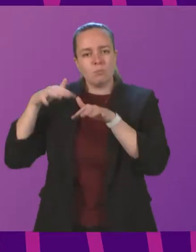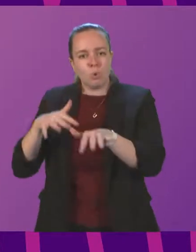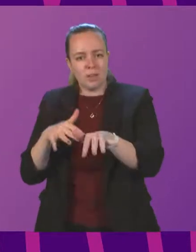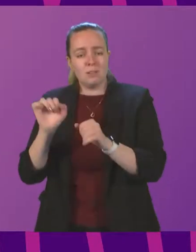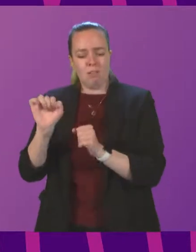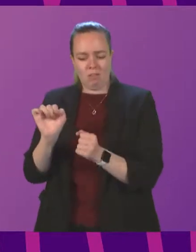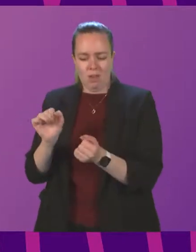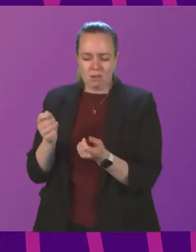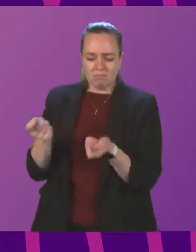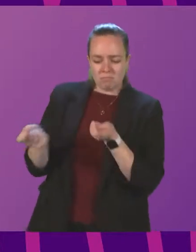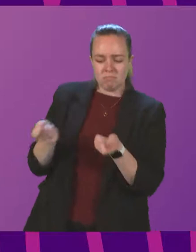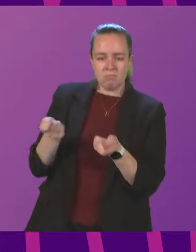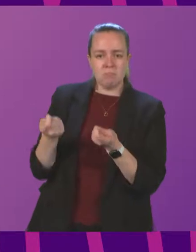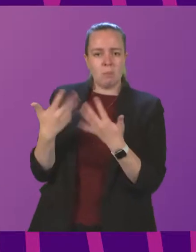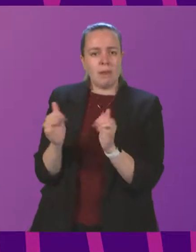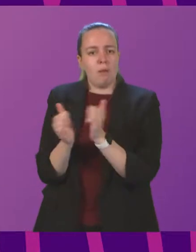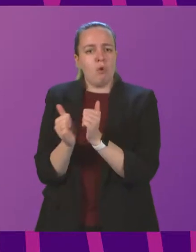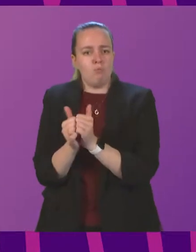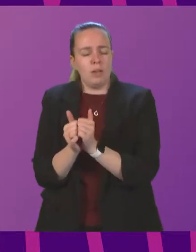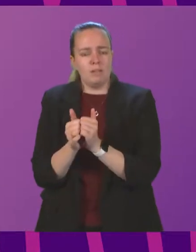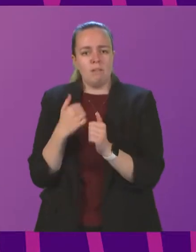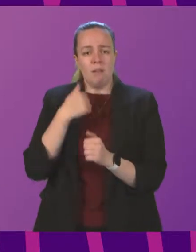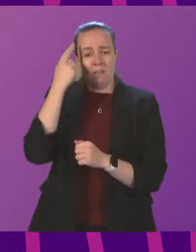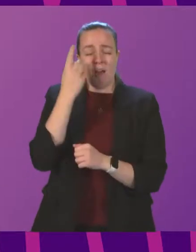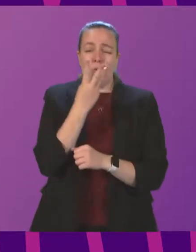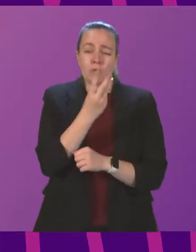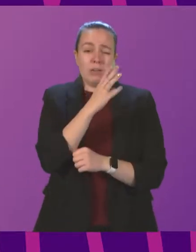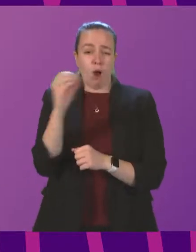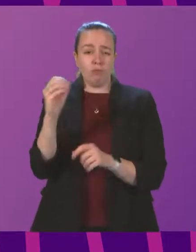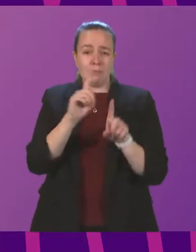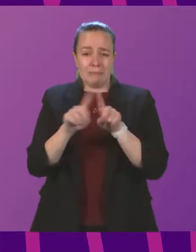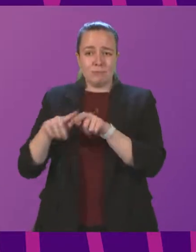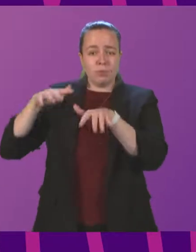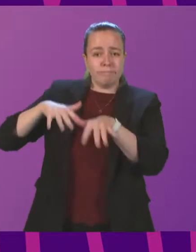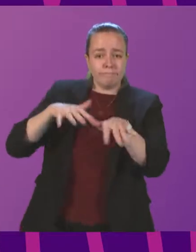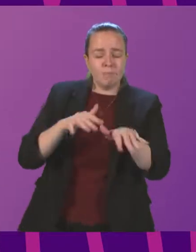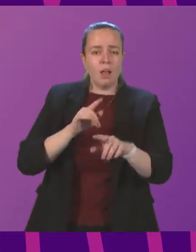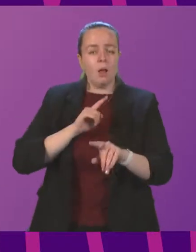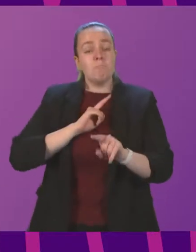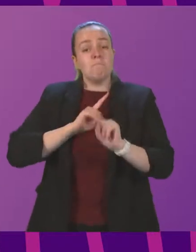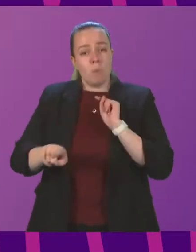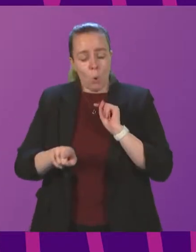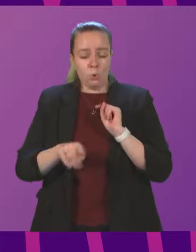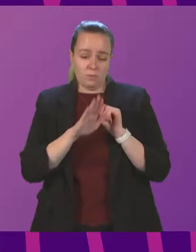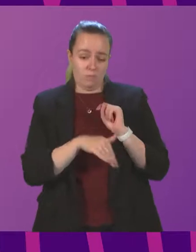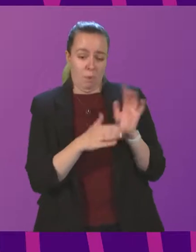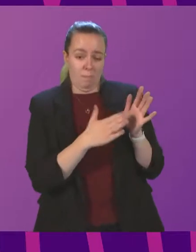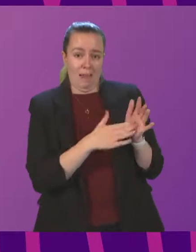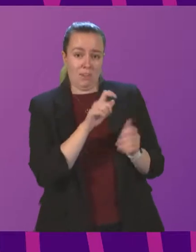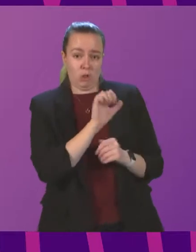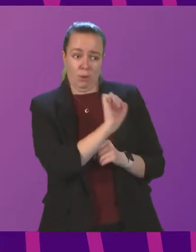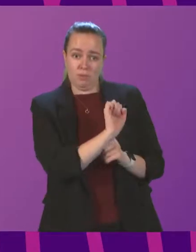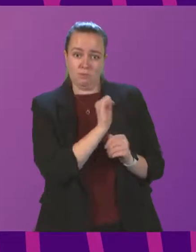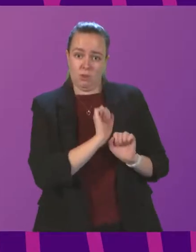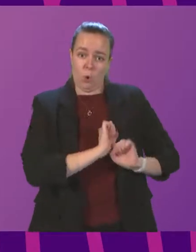response has been proportionate. I think there have been 300 different protests. The vast majority, according to Maggie Chapman's own words in her letter,